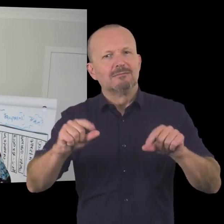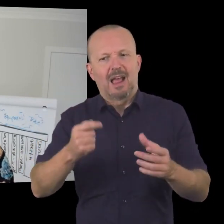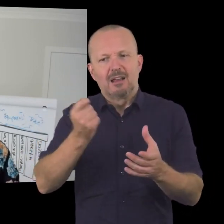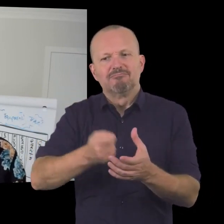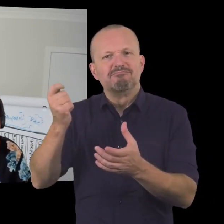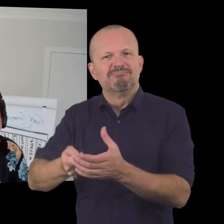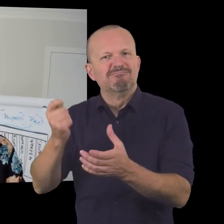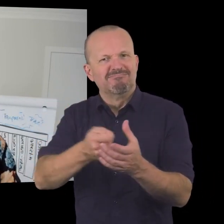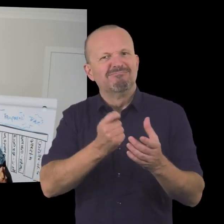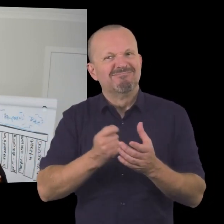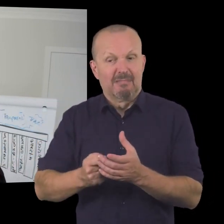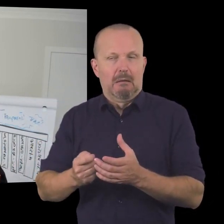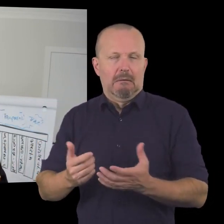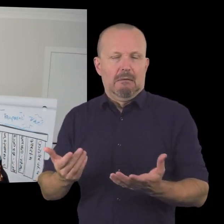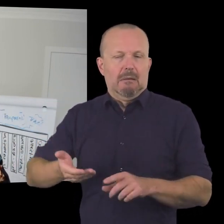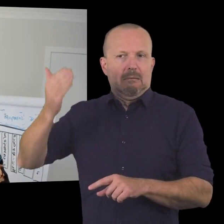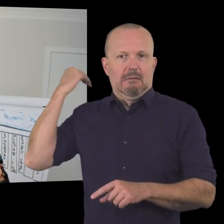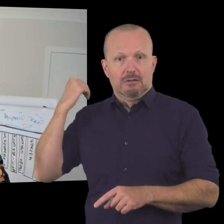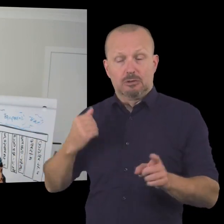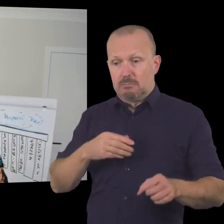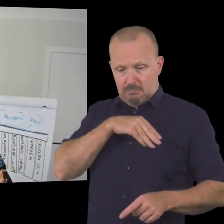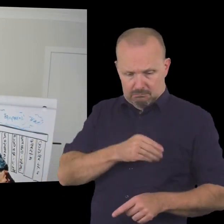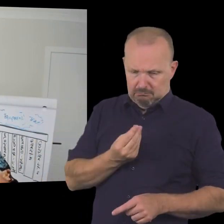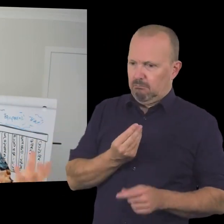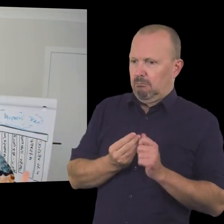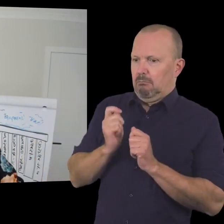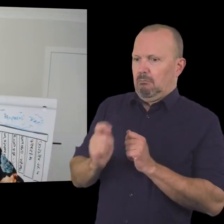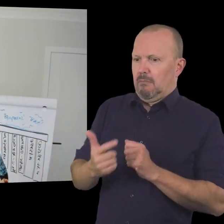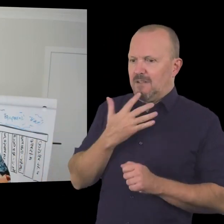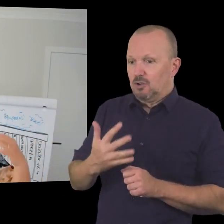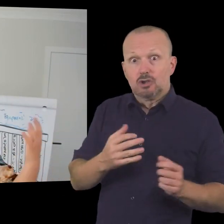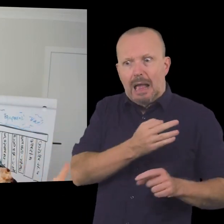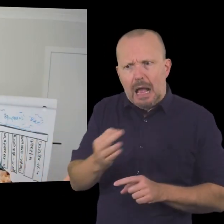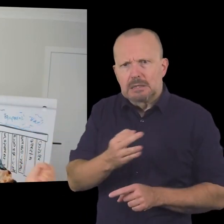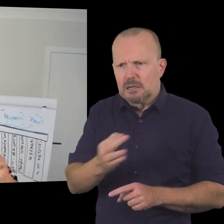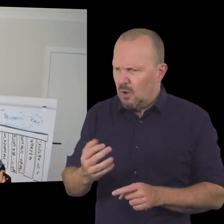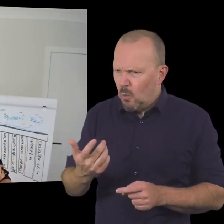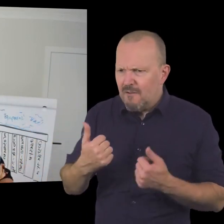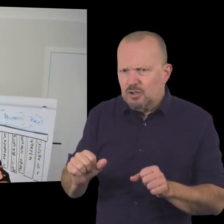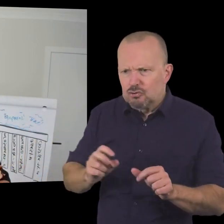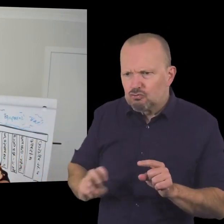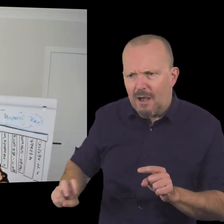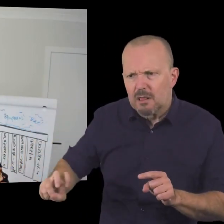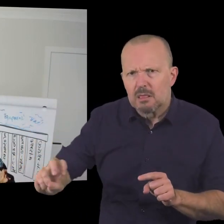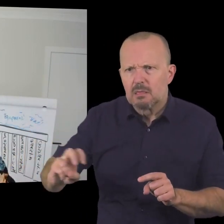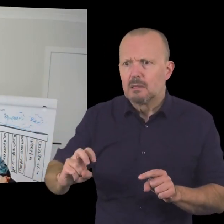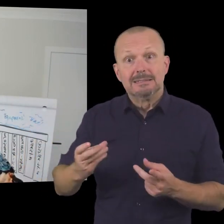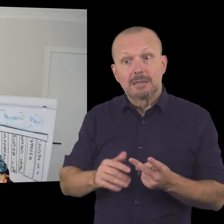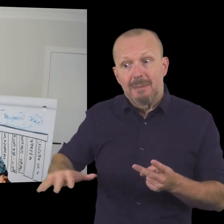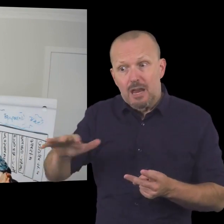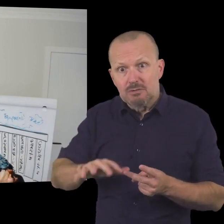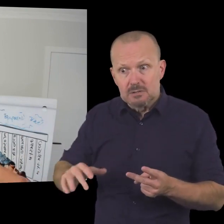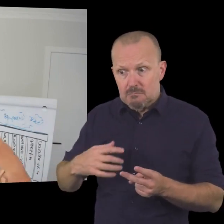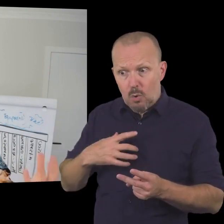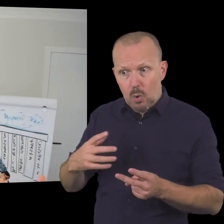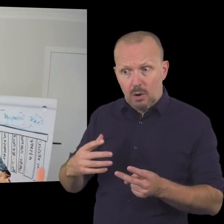to make donations uh but she gave him that five dollars and she asked him lots of questions so where have you been have you found that different regions have been more